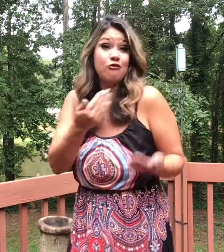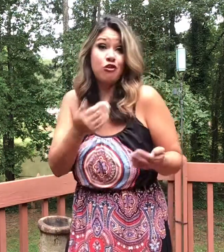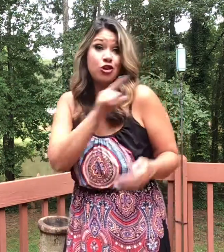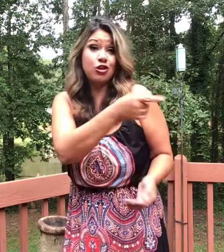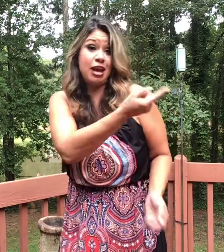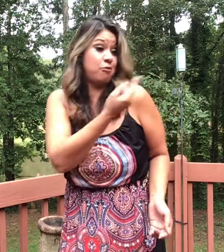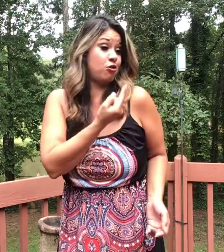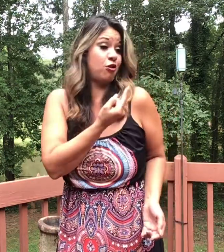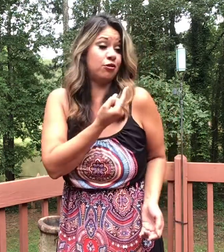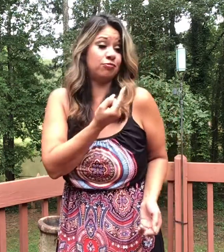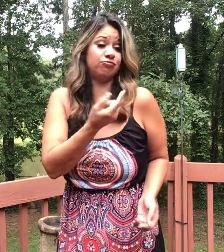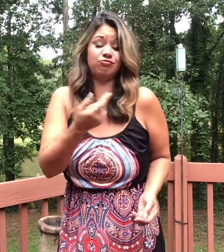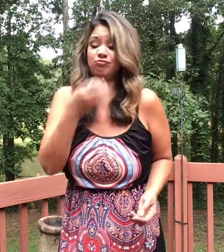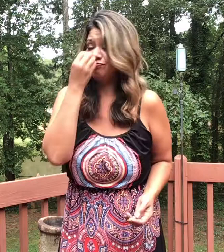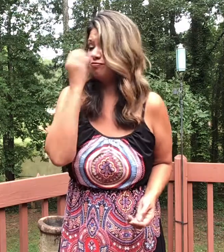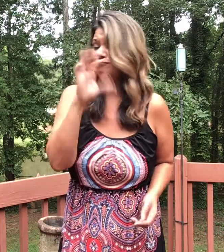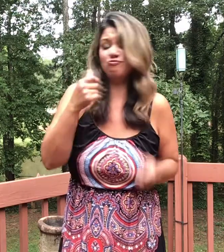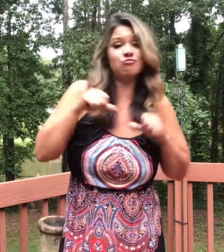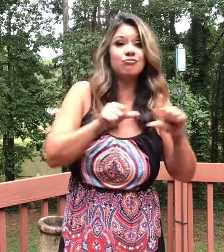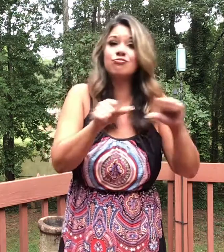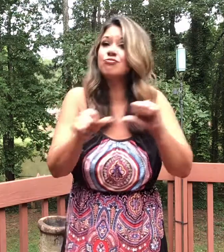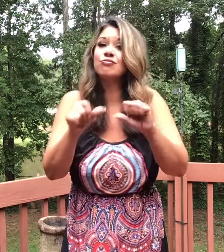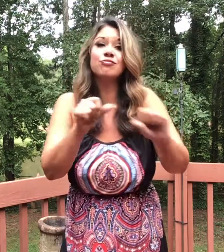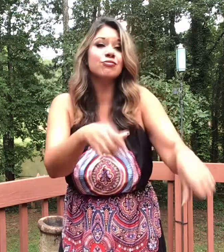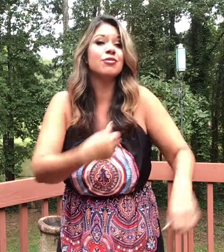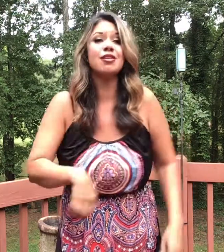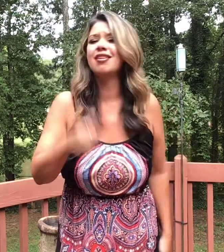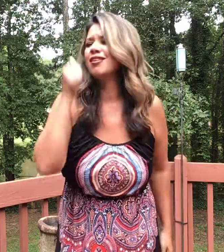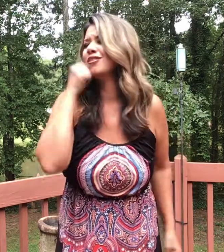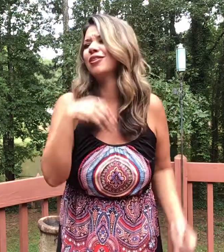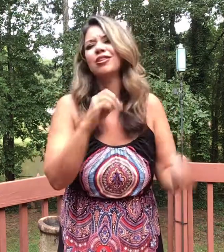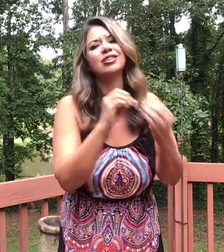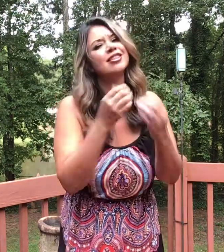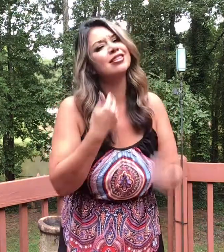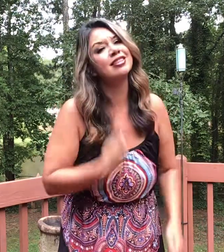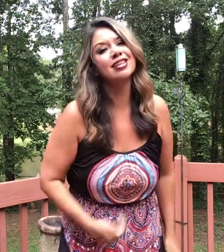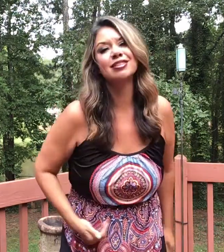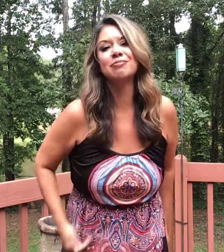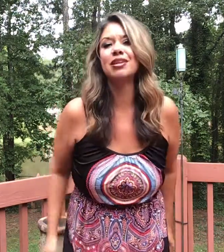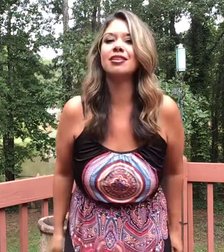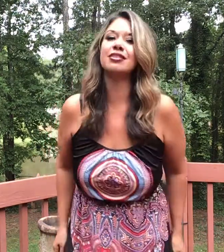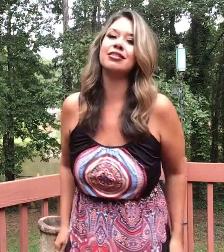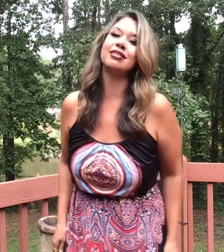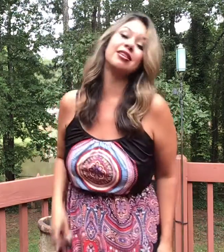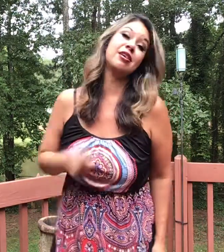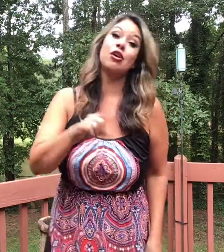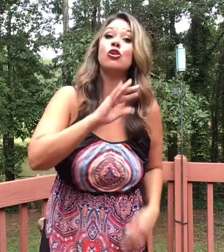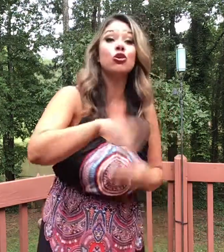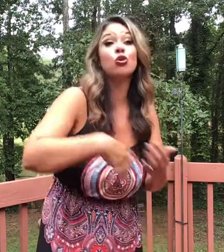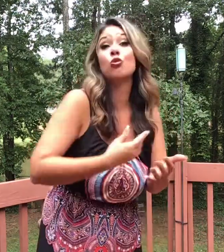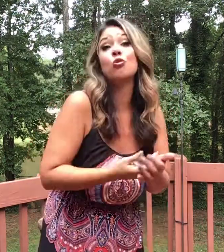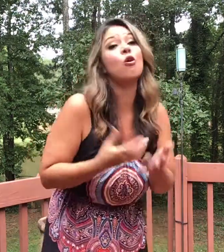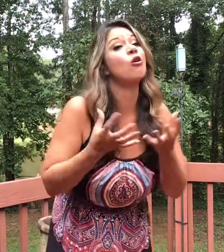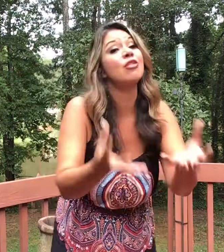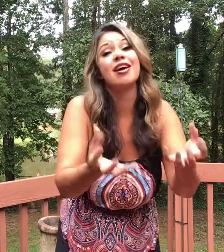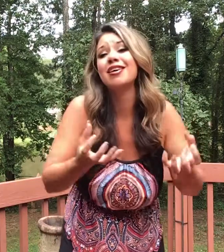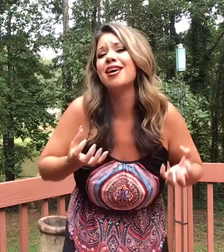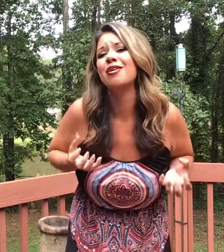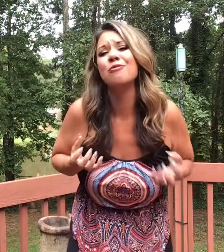you came along. I could go on alone. Girl, just kiss me. You're all that I